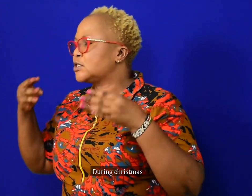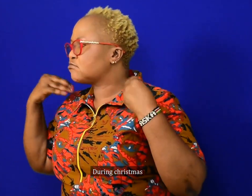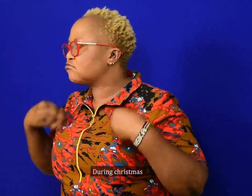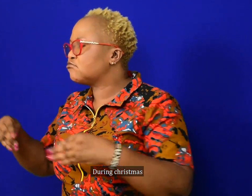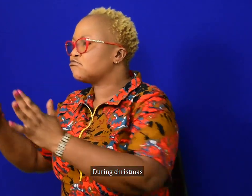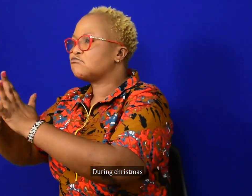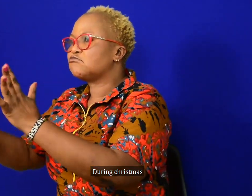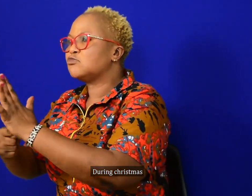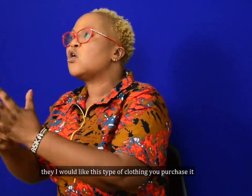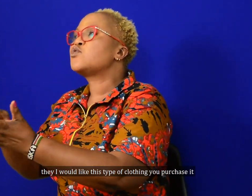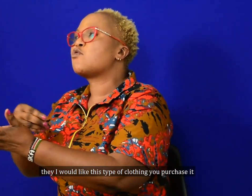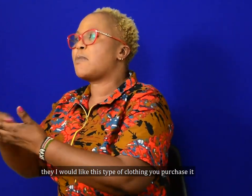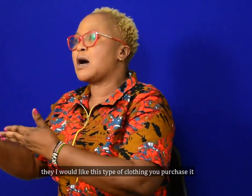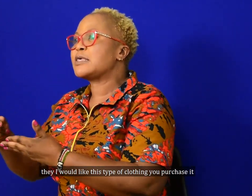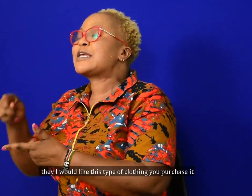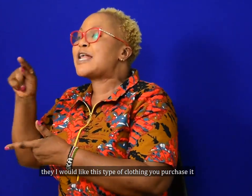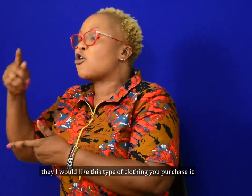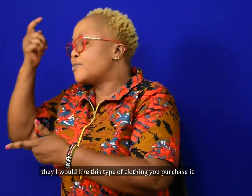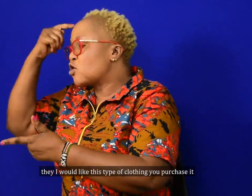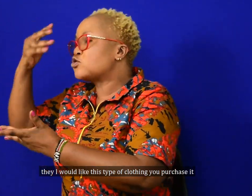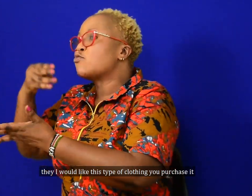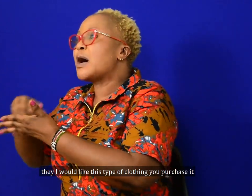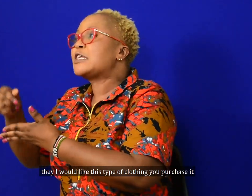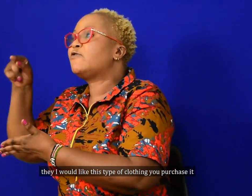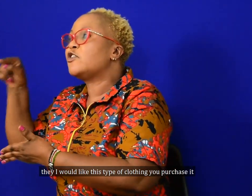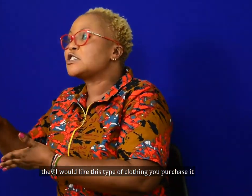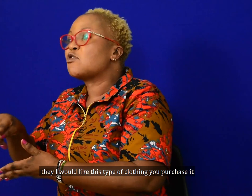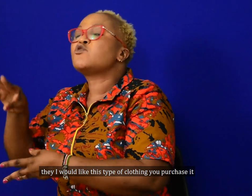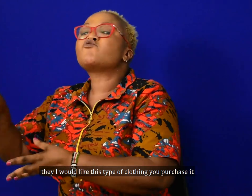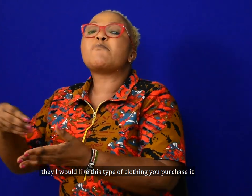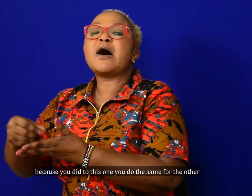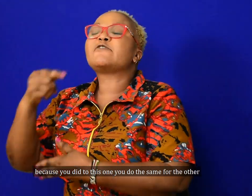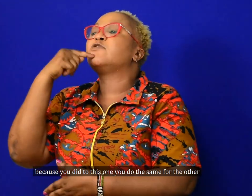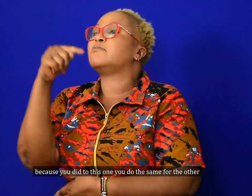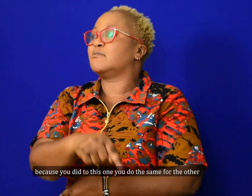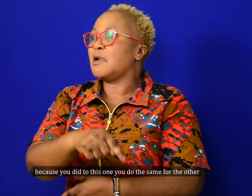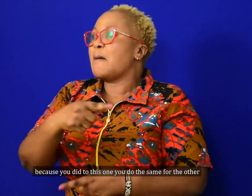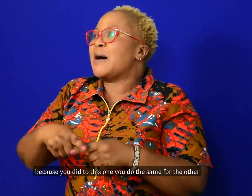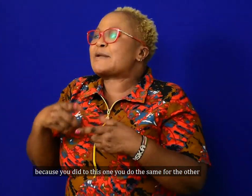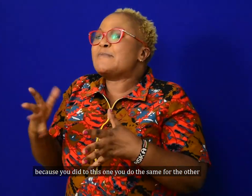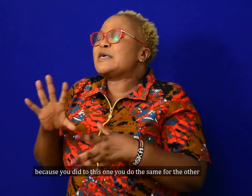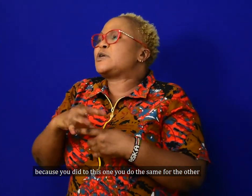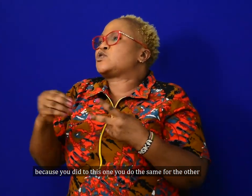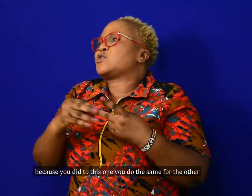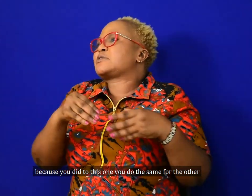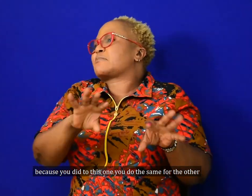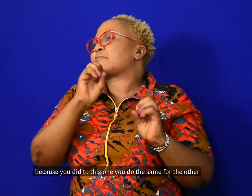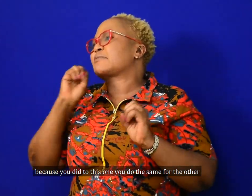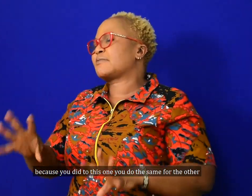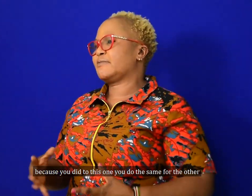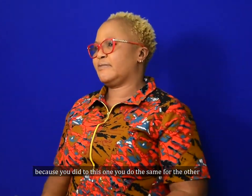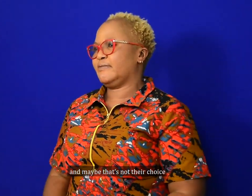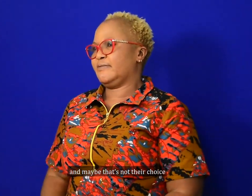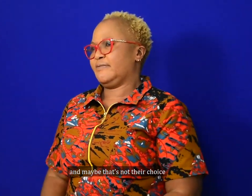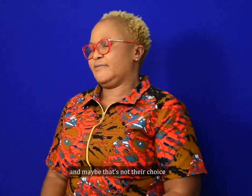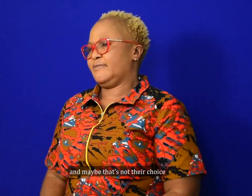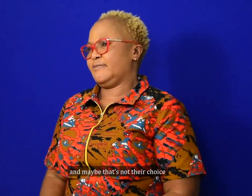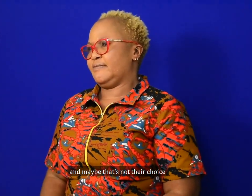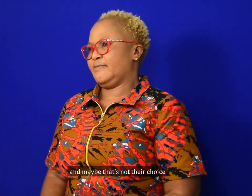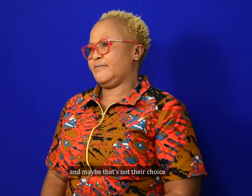Christmas, maybe this one will like this type of clothing. You purchase it. And because you did it for this one, you want to do it for the other one. But maybe that's not their